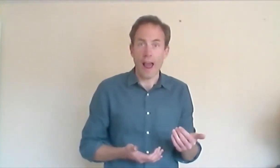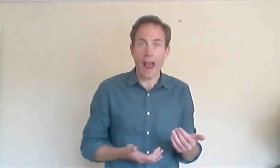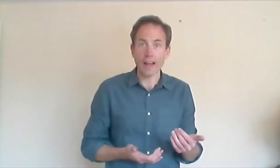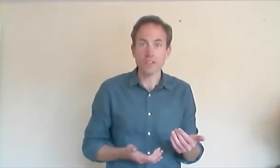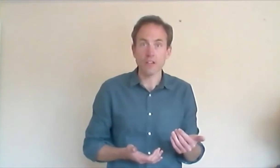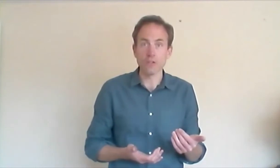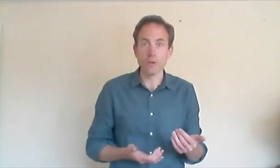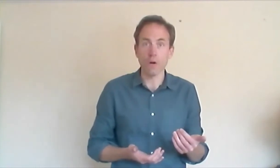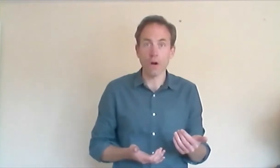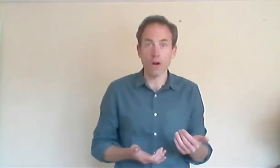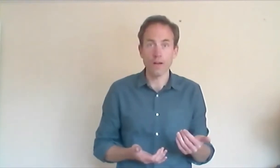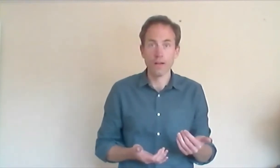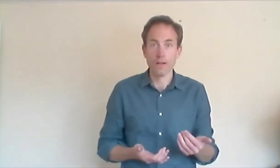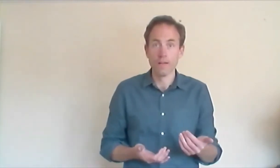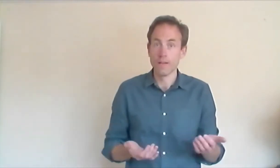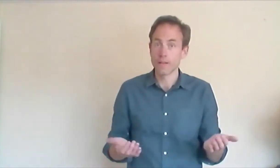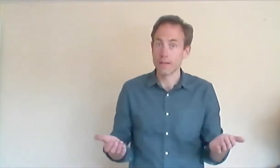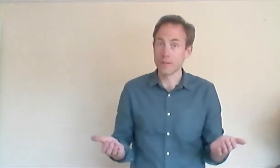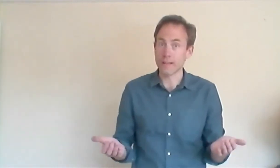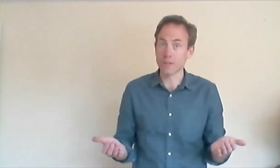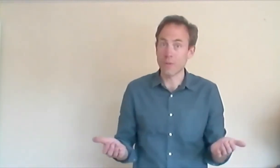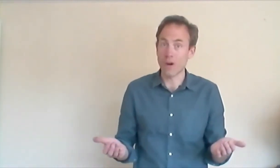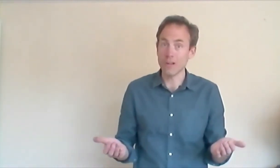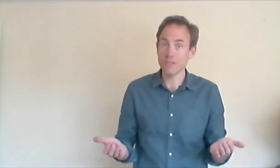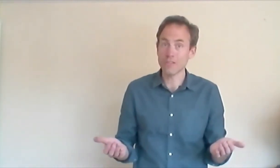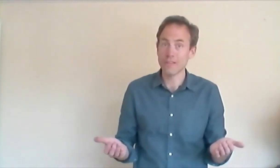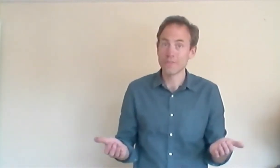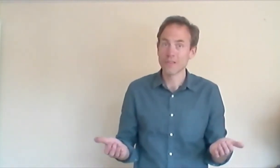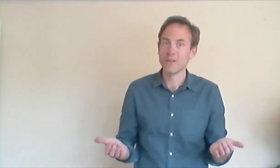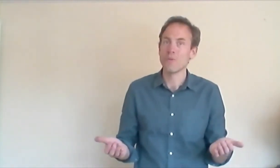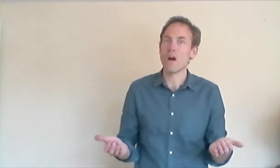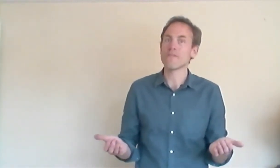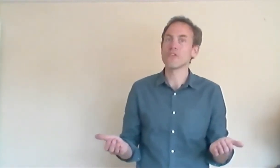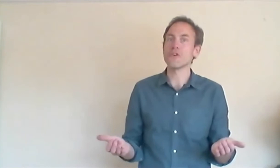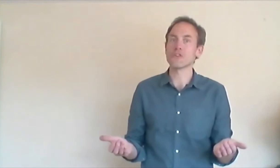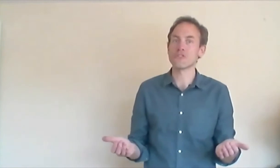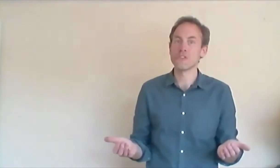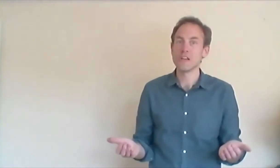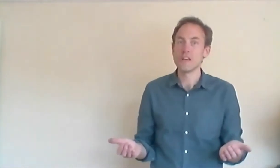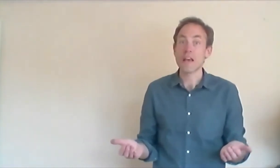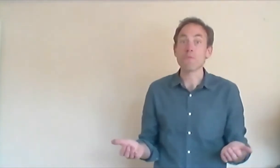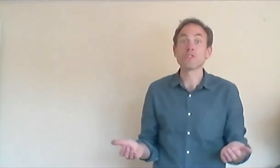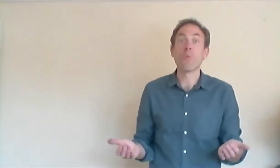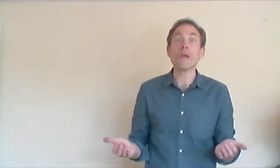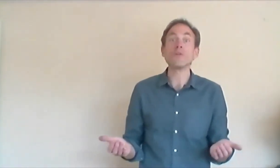at the door. Can you guess who it was? Why, of course, it was the witch.